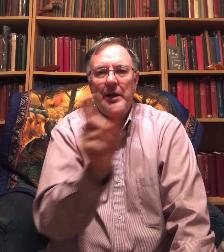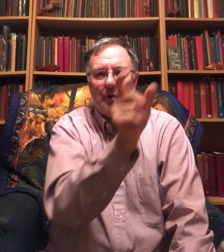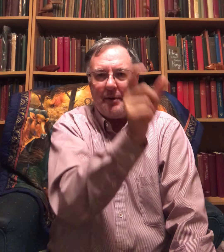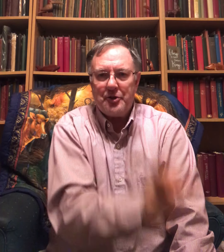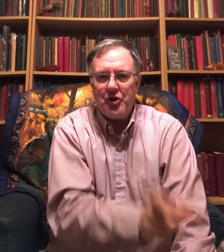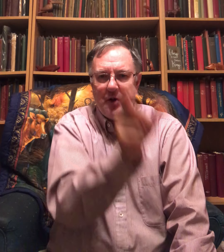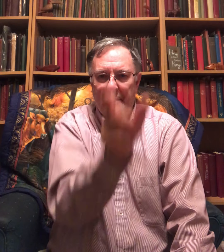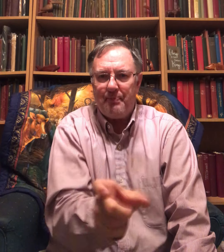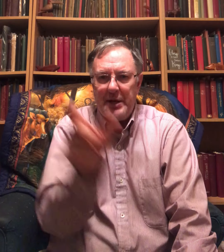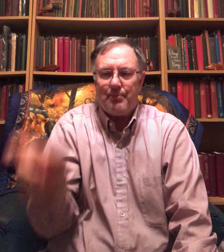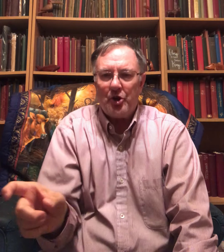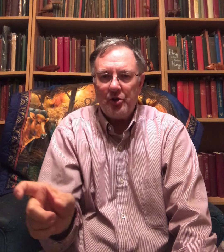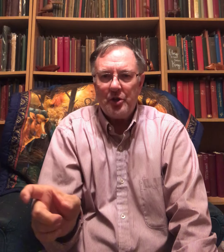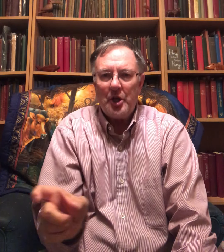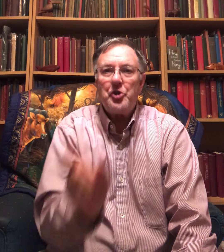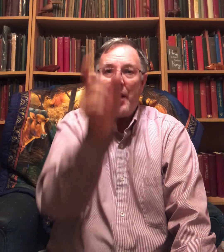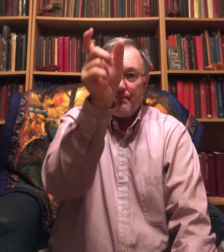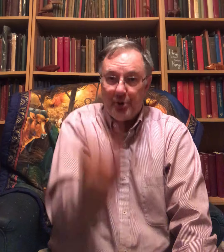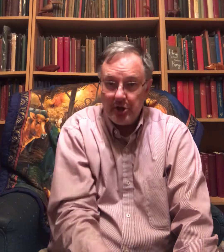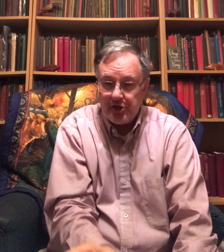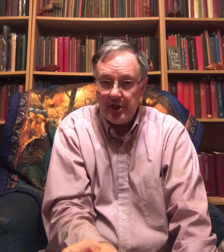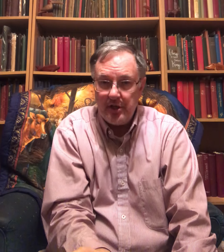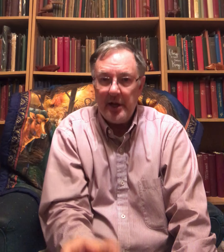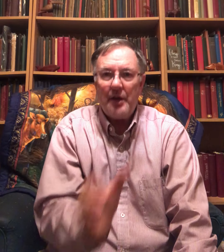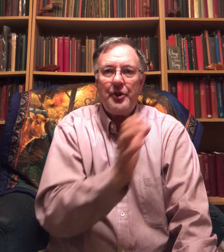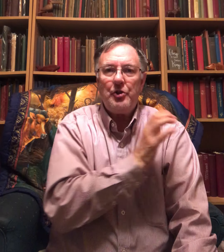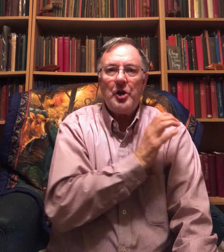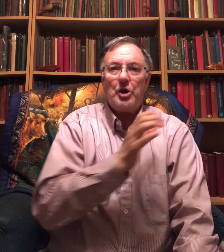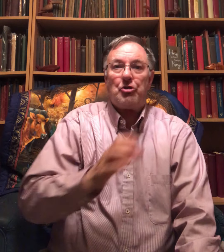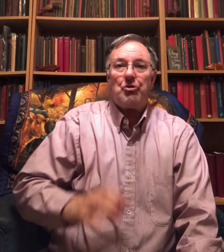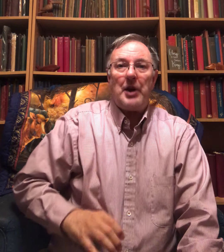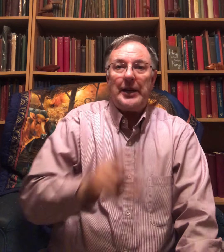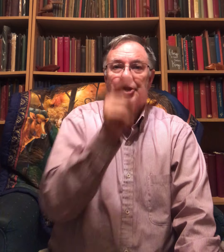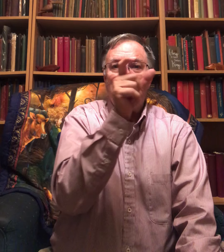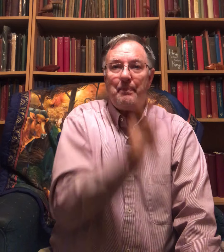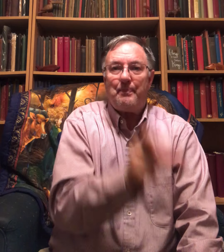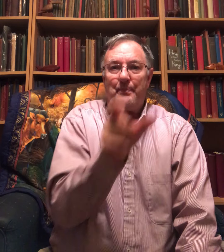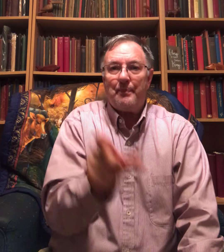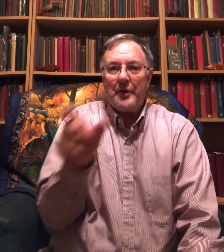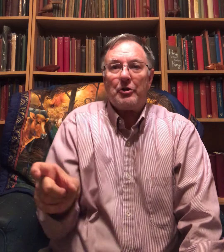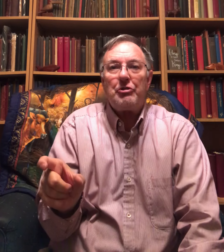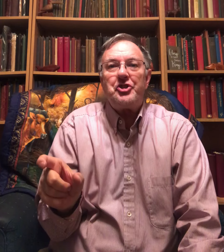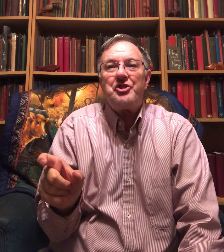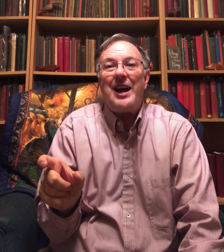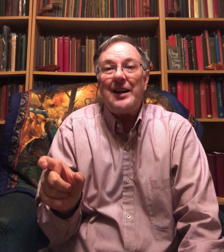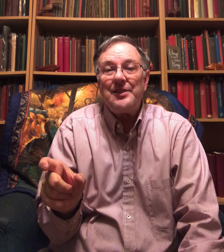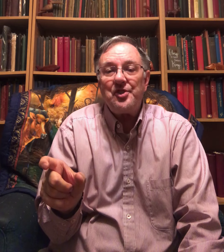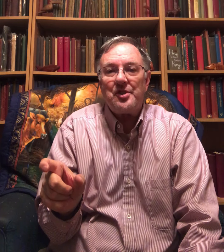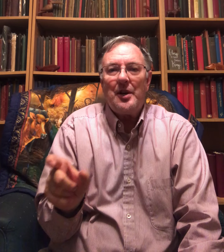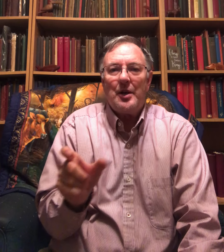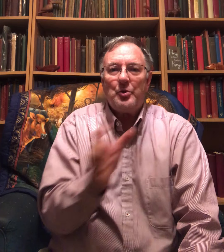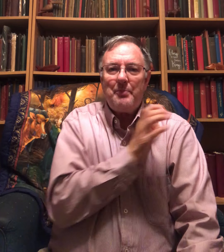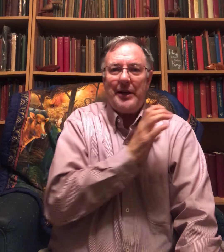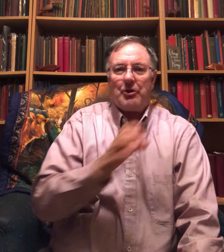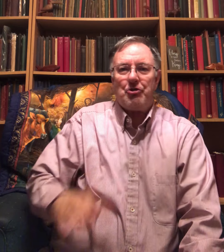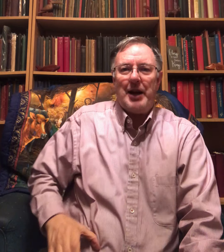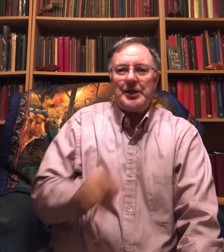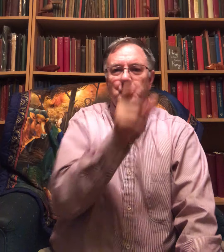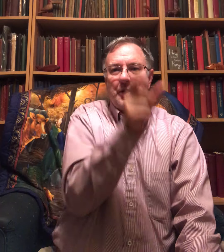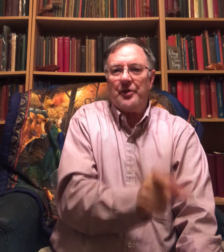anyway, so you have people, you have person. If you do Christ, Christians would be Christ with